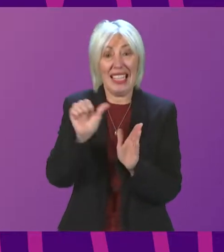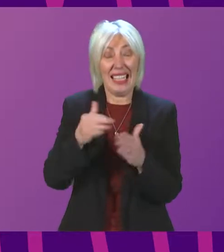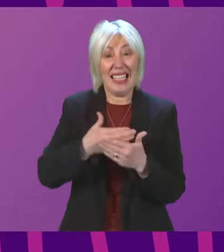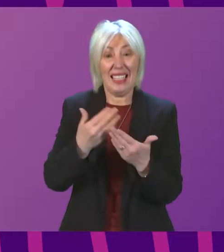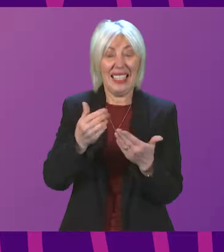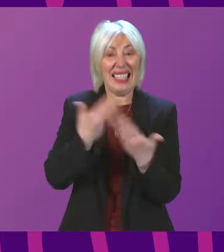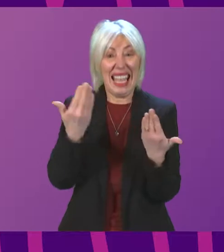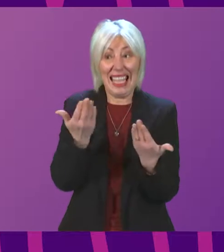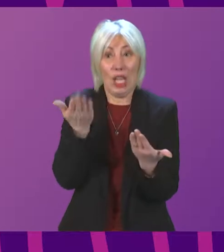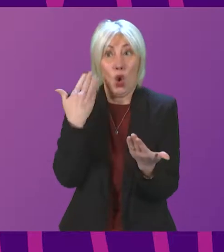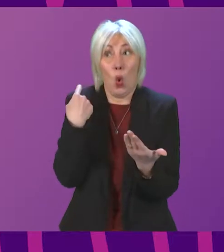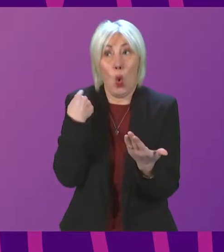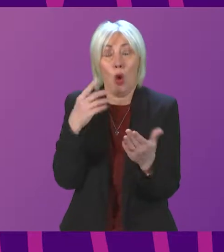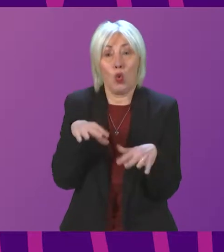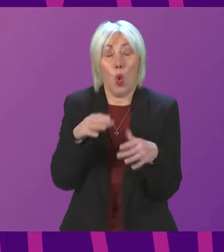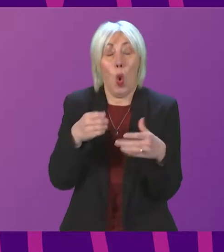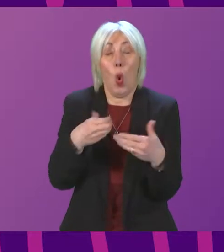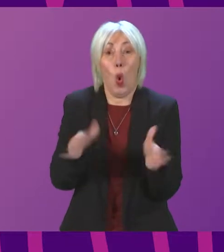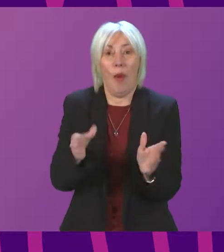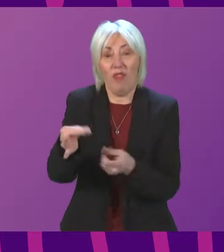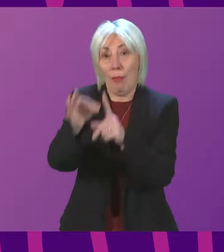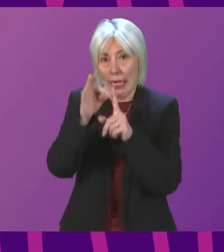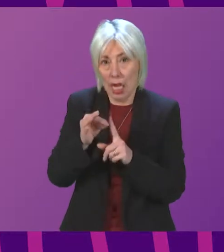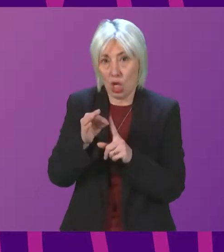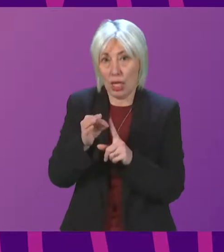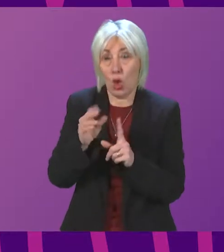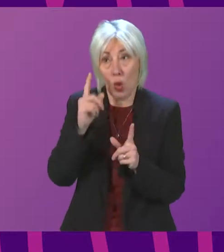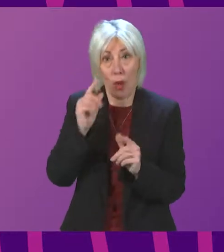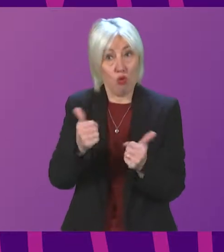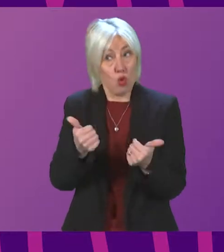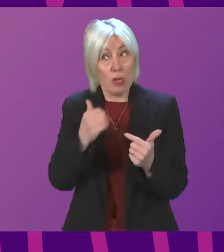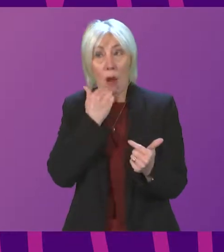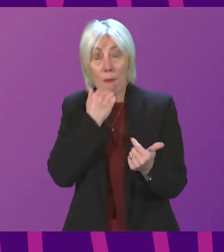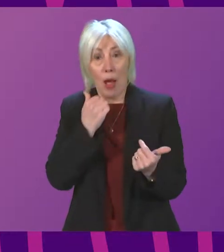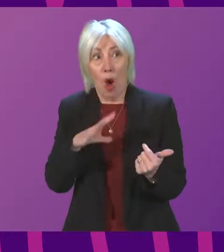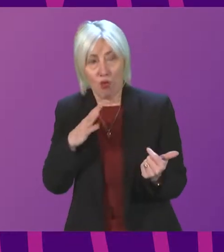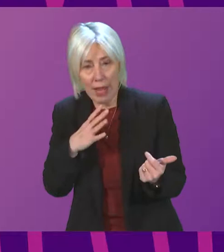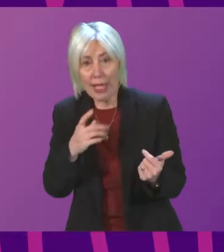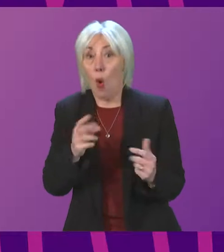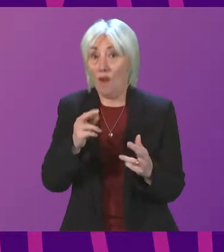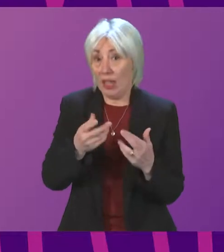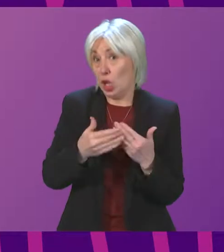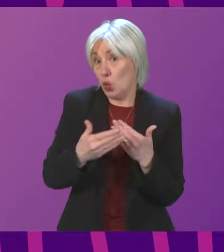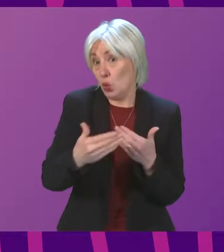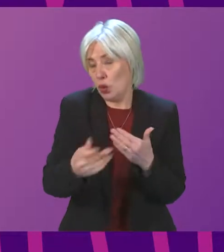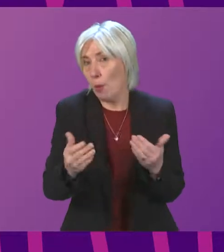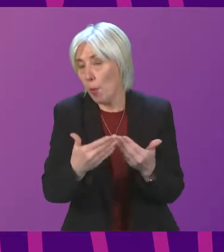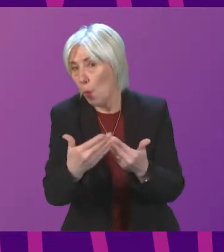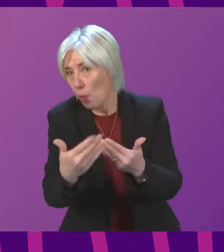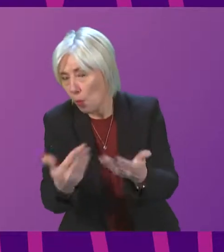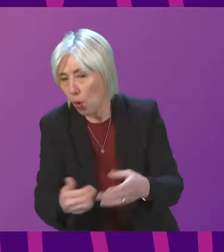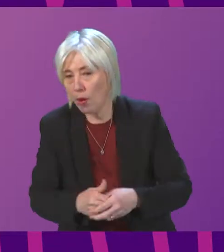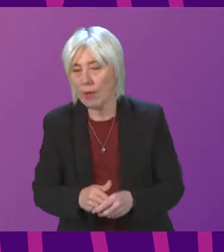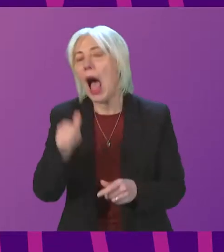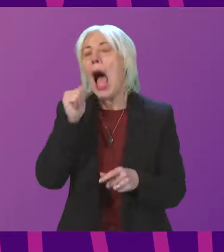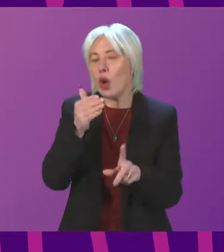ago, that is an excellent achievement. I look forward to increasing numbers of young people enjoying its benefits in the coming weeks. I recognise that